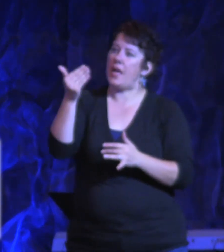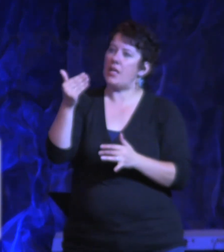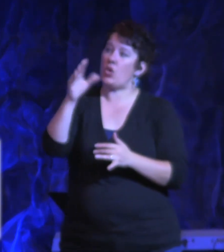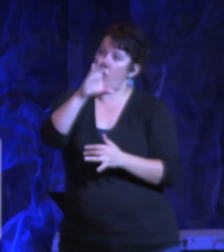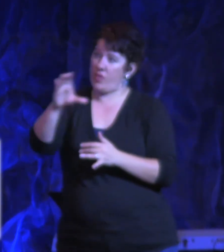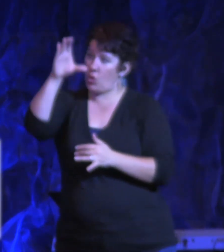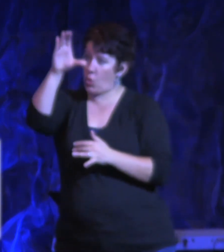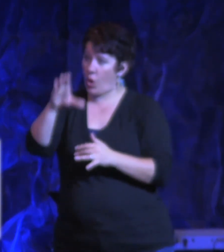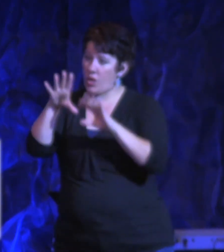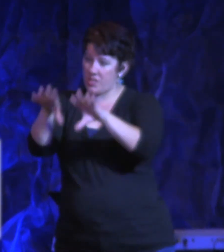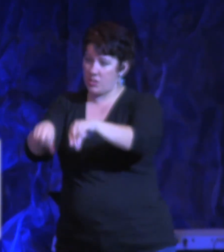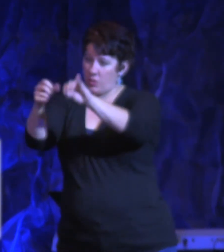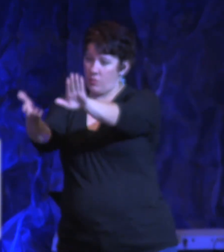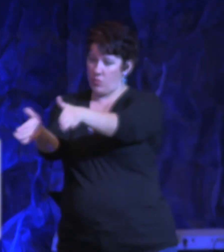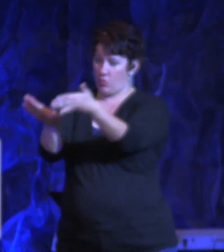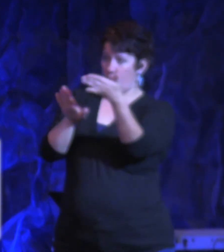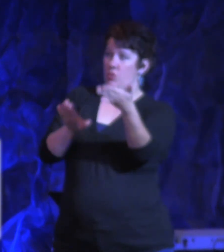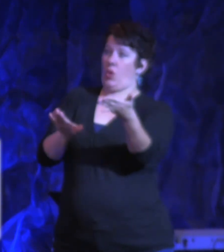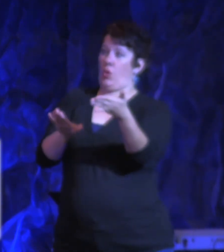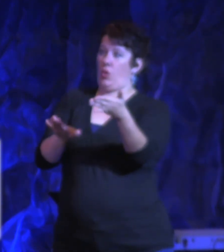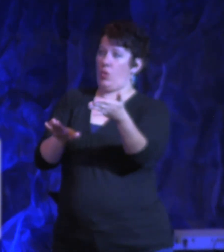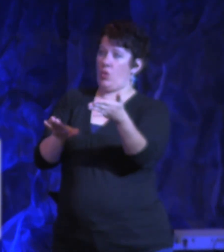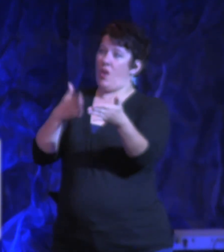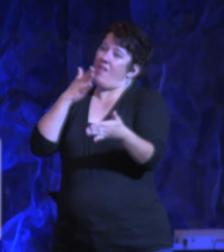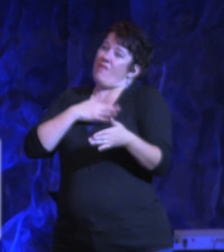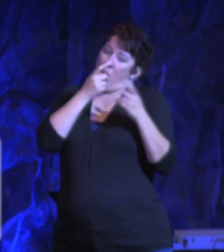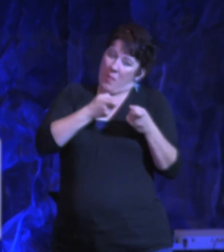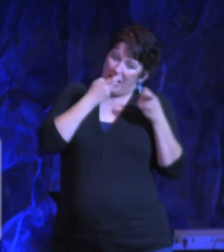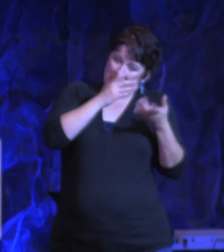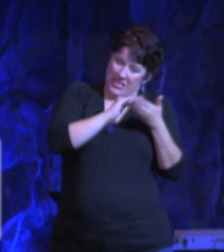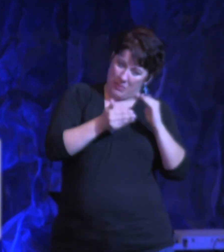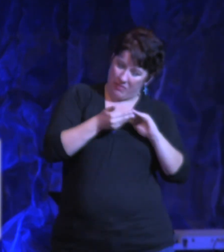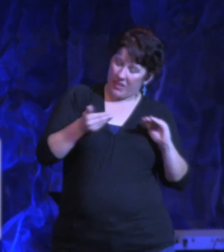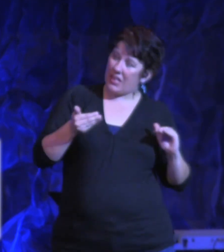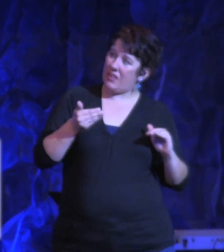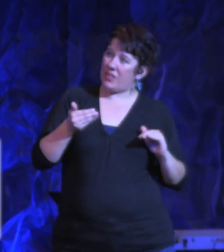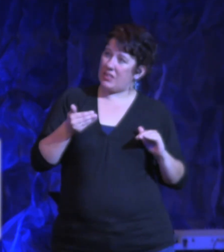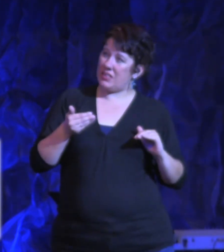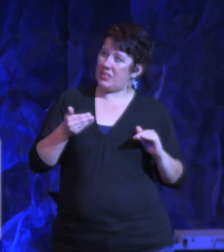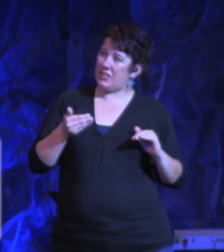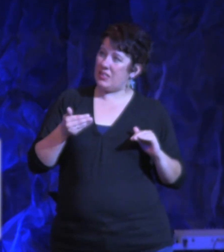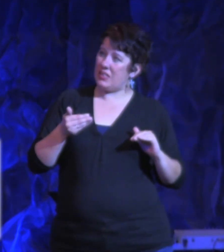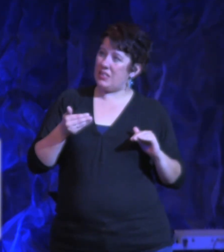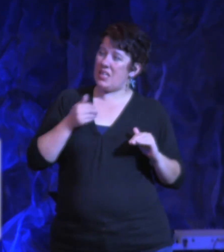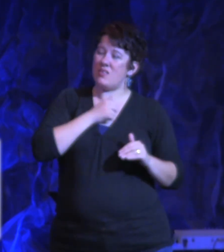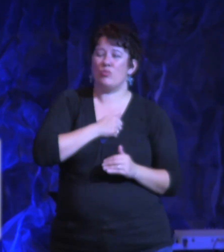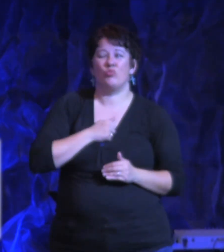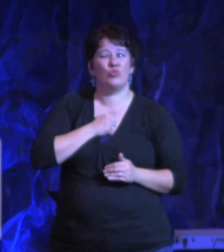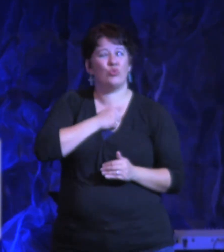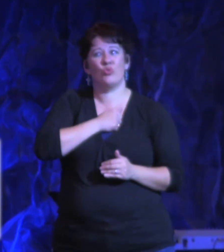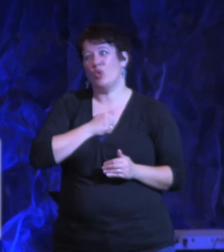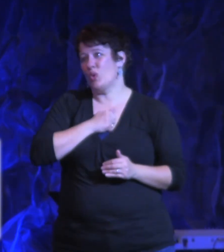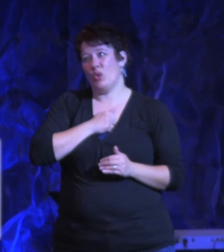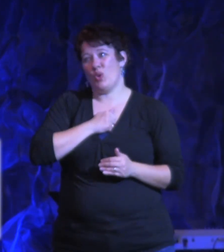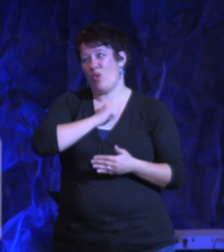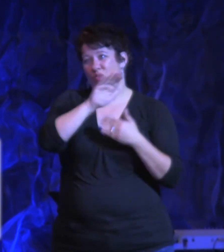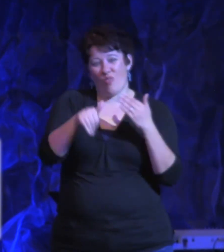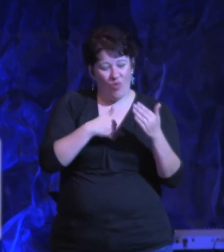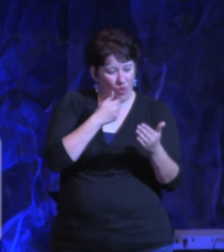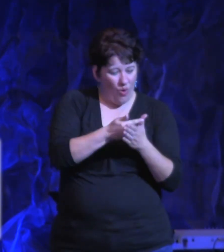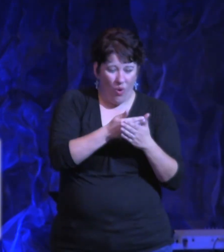Lord, ask you to forgive me. I'm sorry for everything I've done that's wrong.